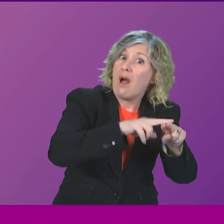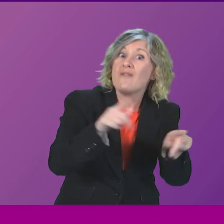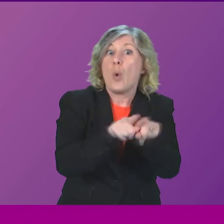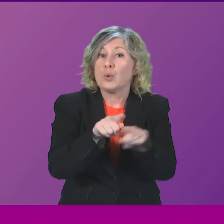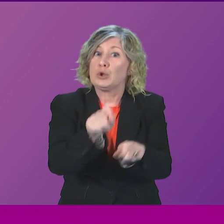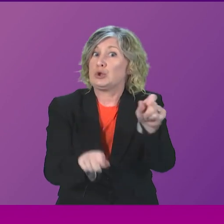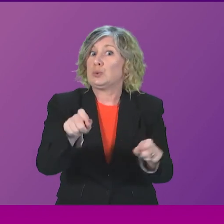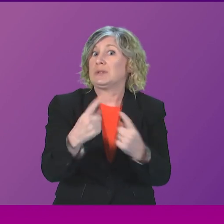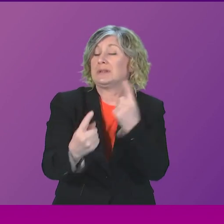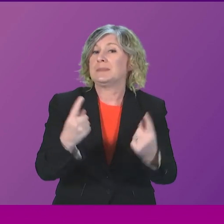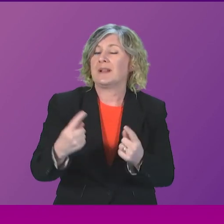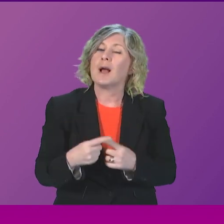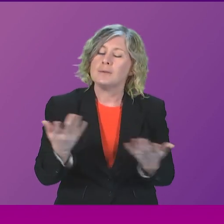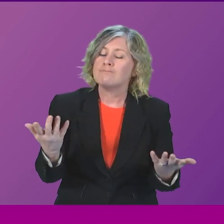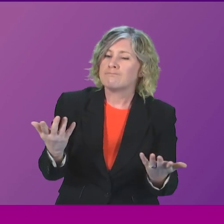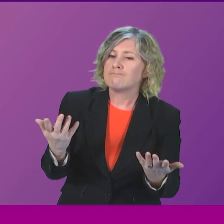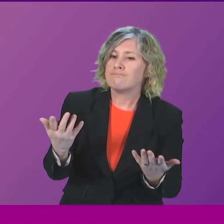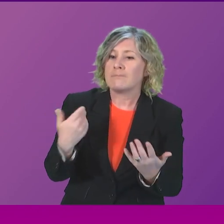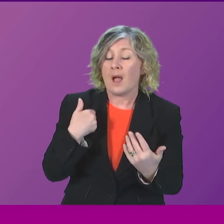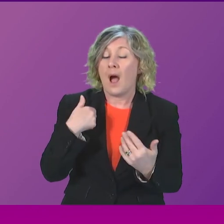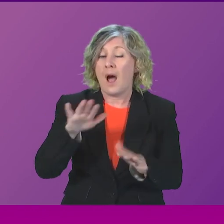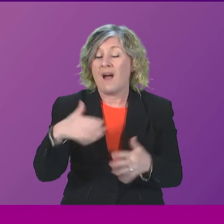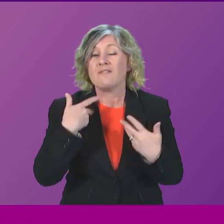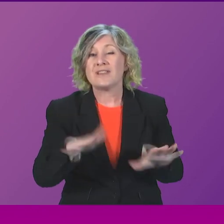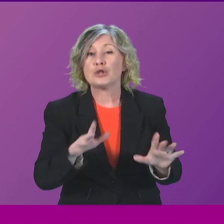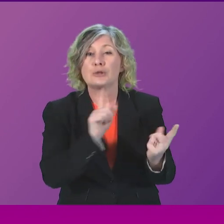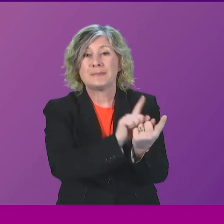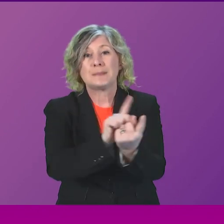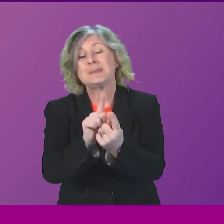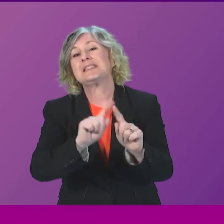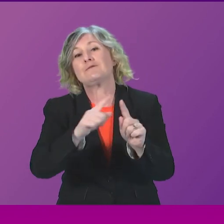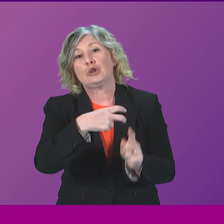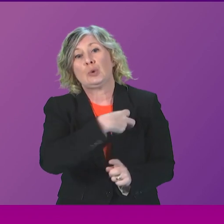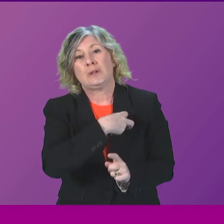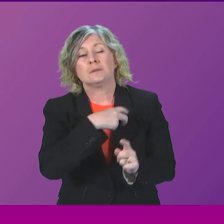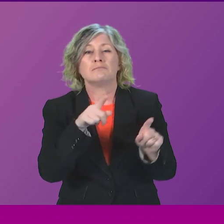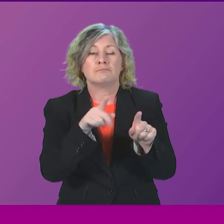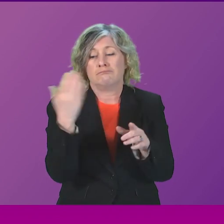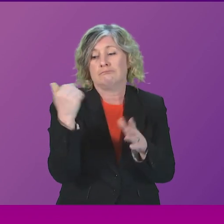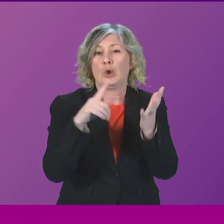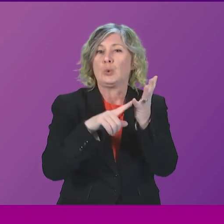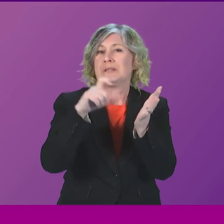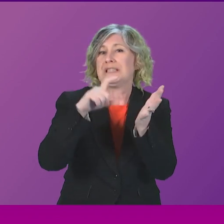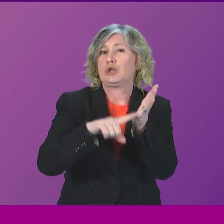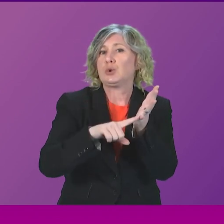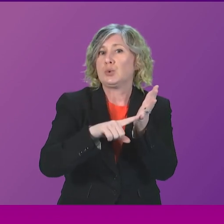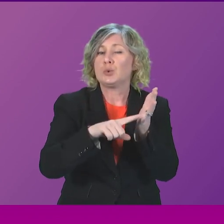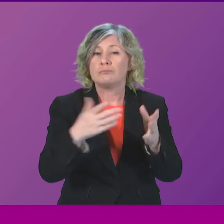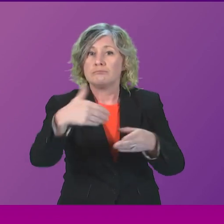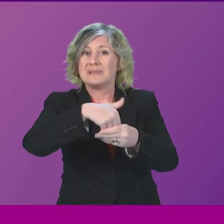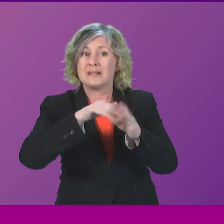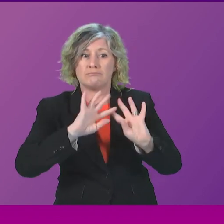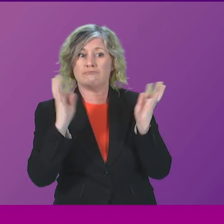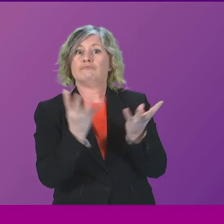What I would say to Pam Duncan-Glancy is that I have already met with trade unions, including, for example, the UCU, who were at a roundtable discussion